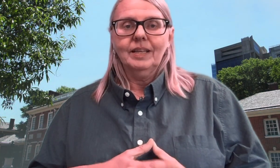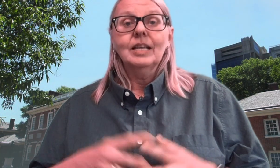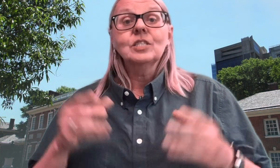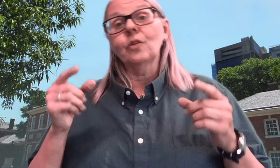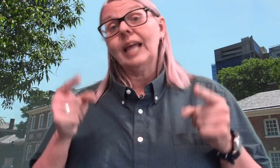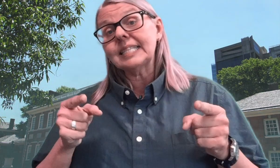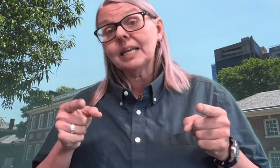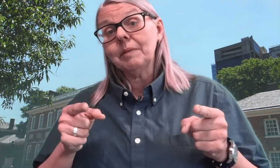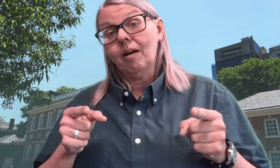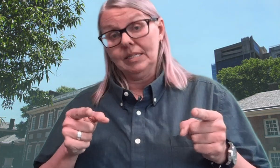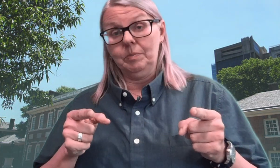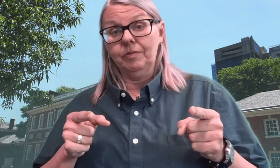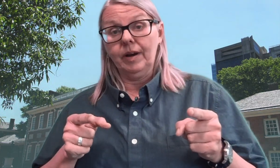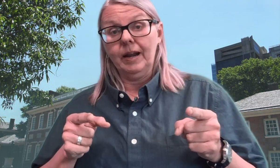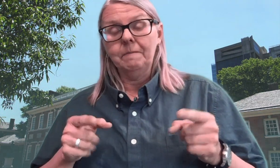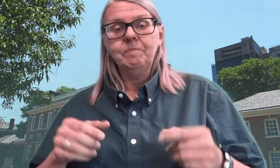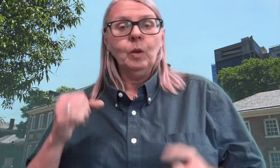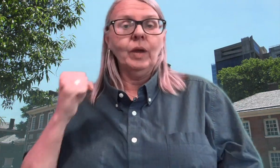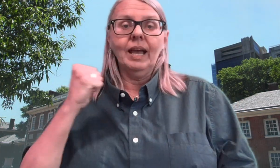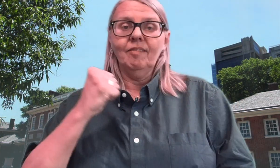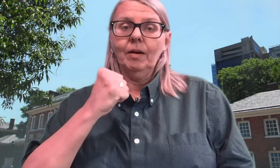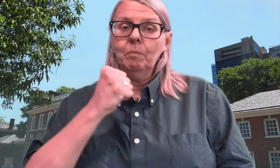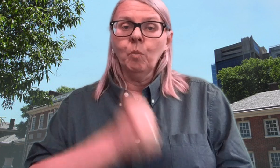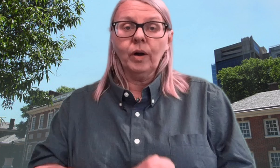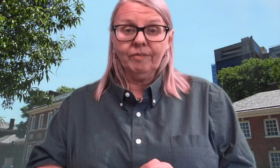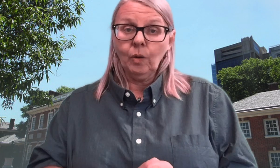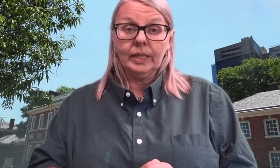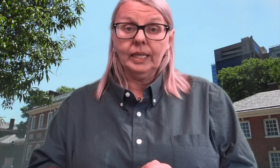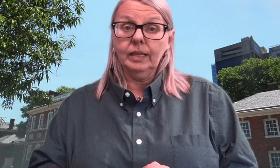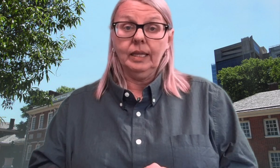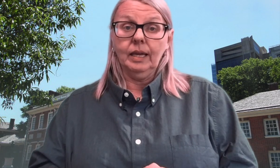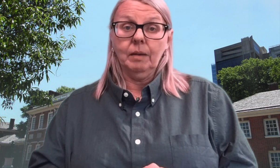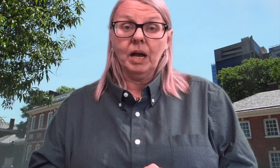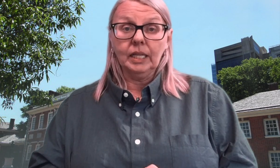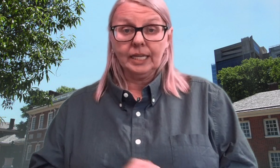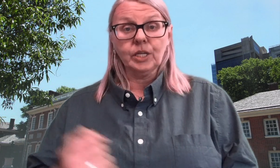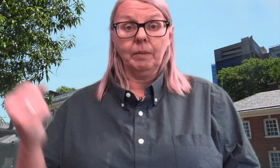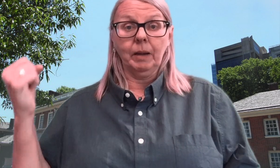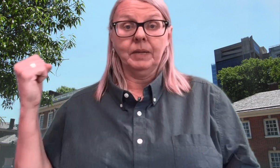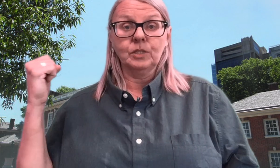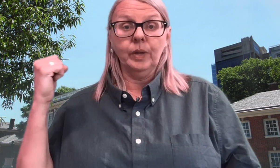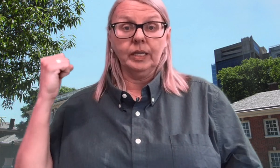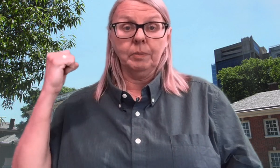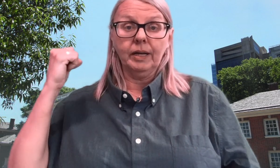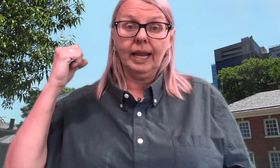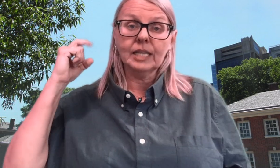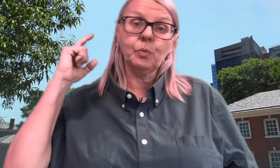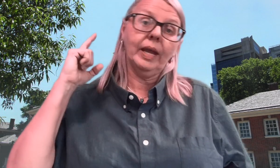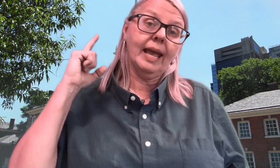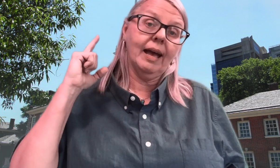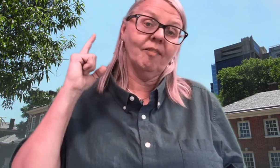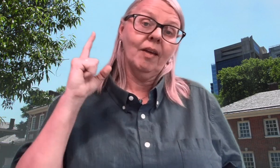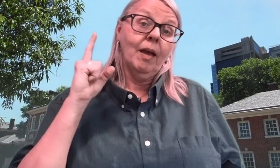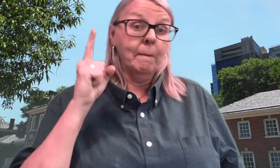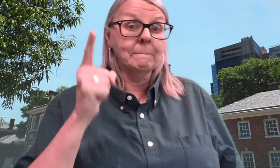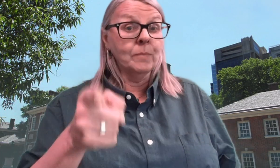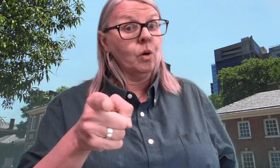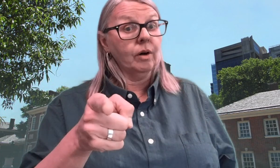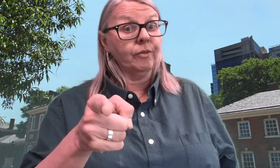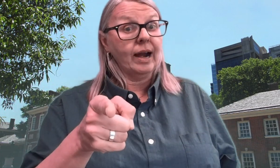So that's going to be awesome on Friday. We have more info on the mock election coming up next week on the podcast. We have more Friday